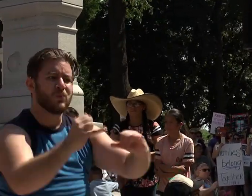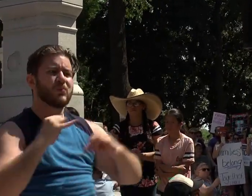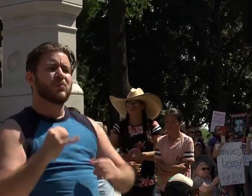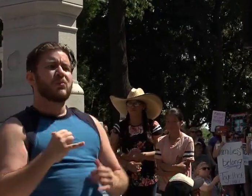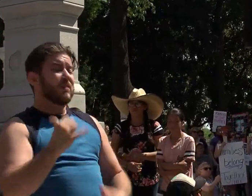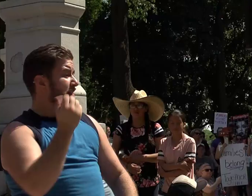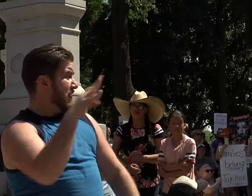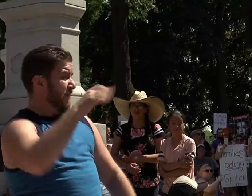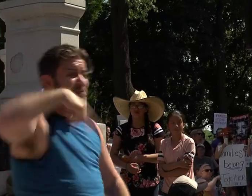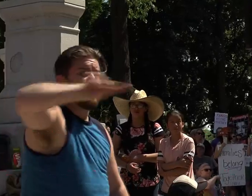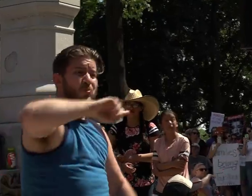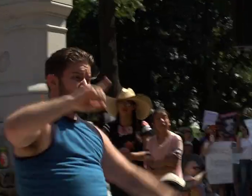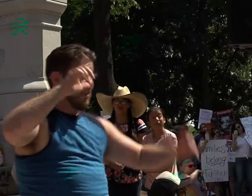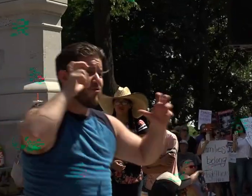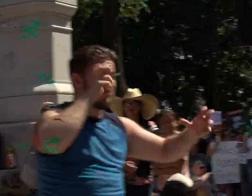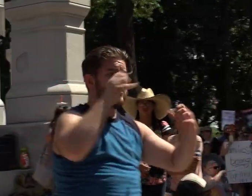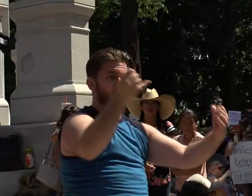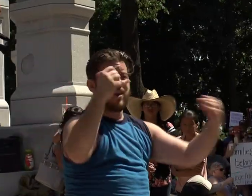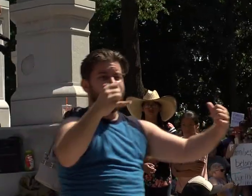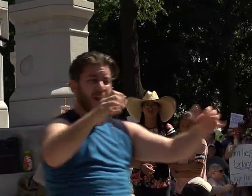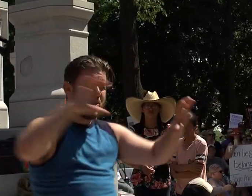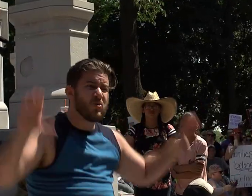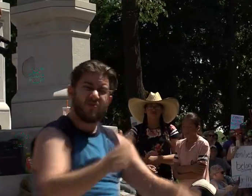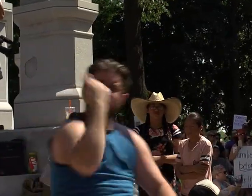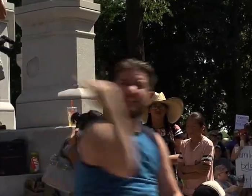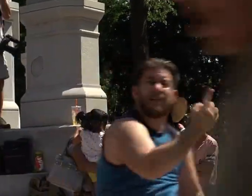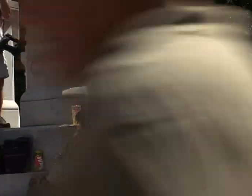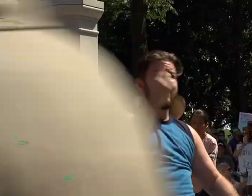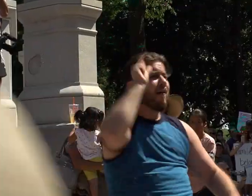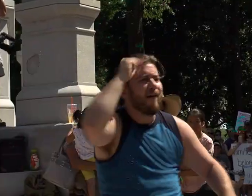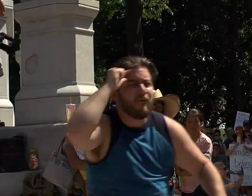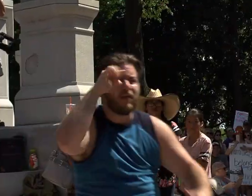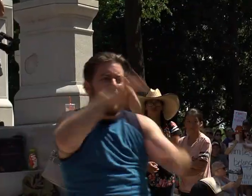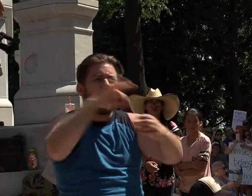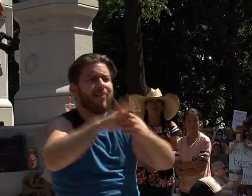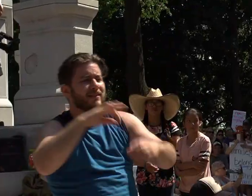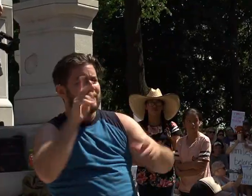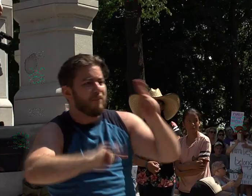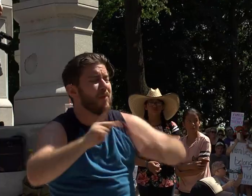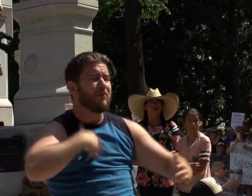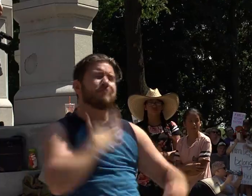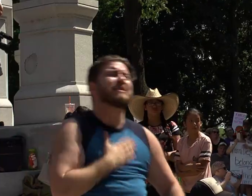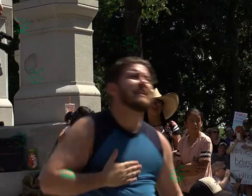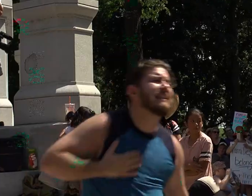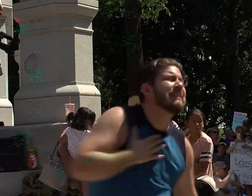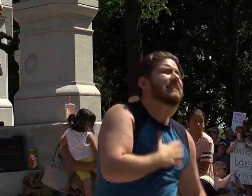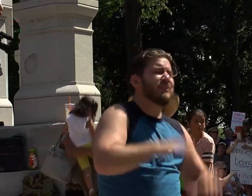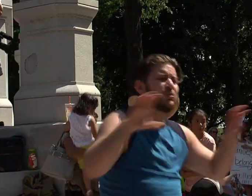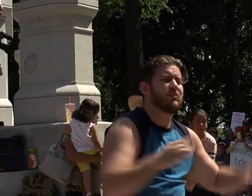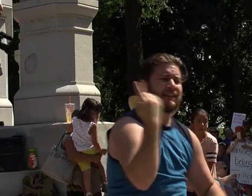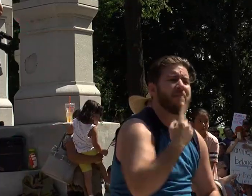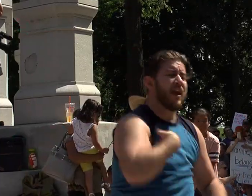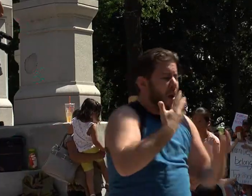can do something about it, the officials can do something about it, please do it. I would like to